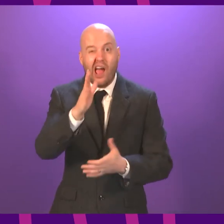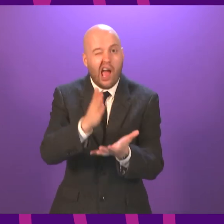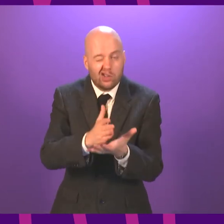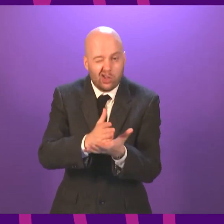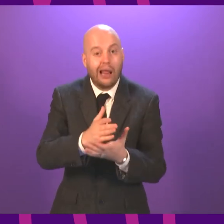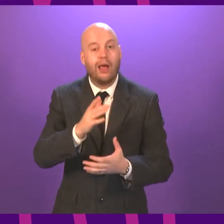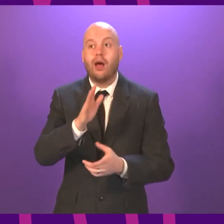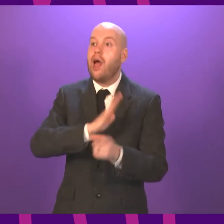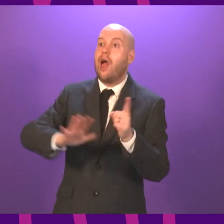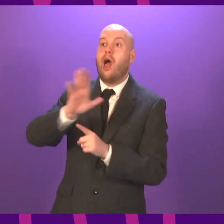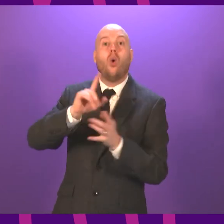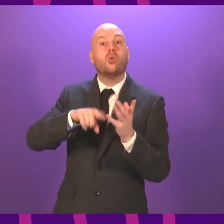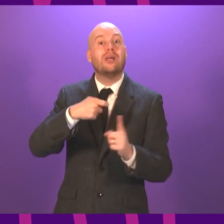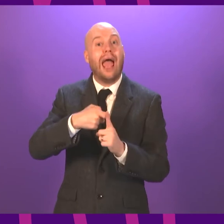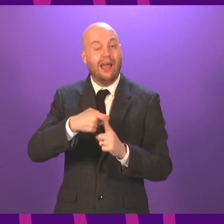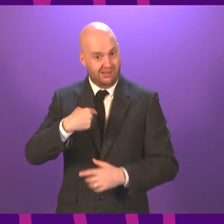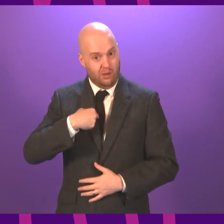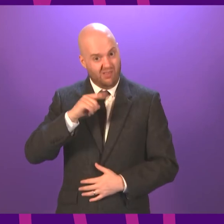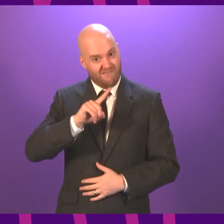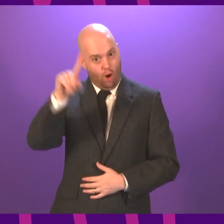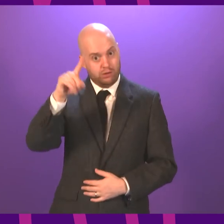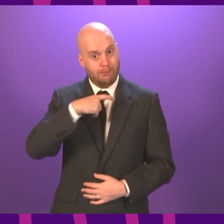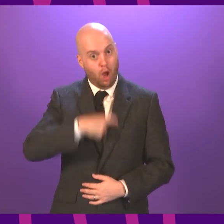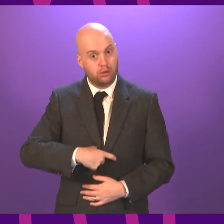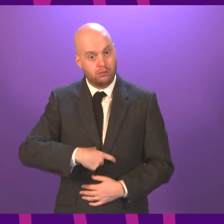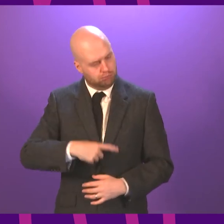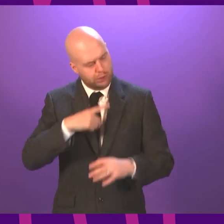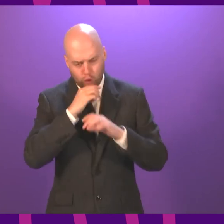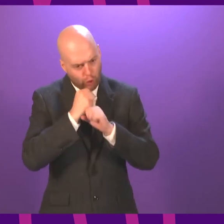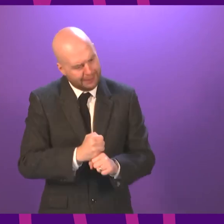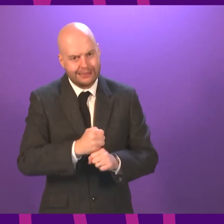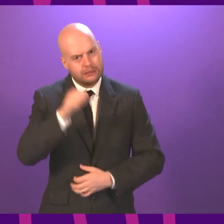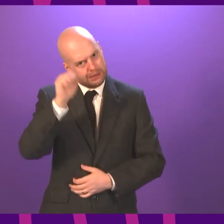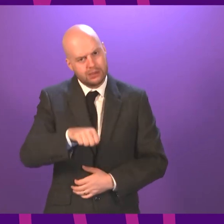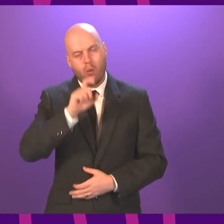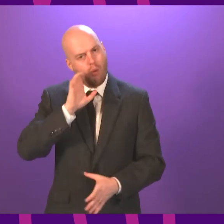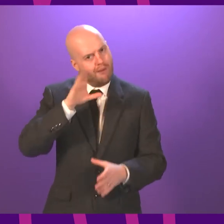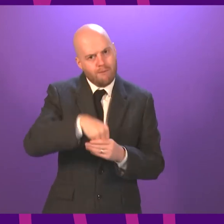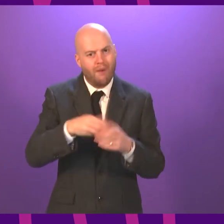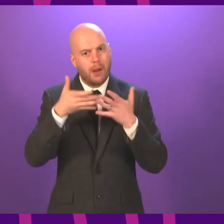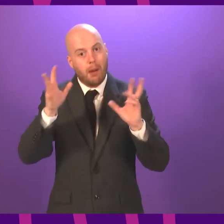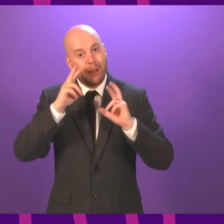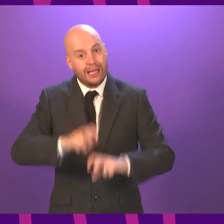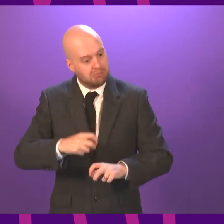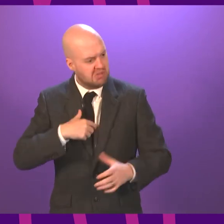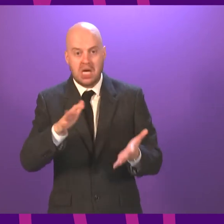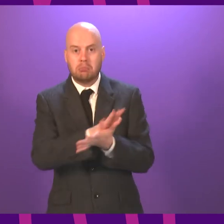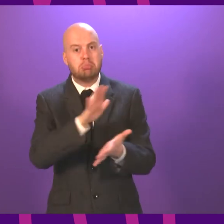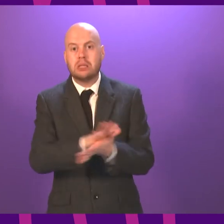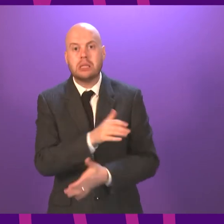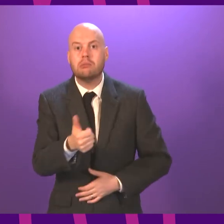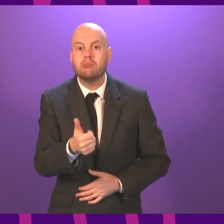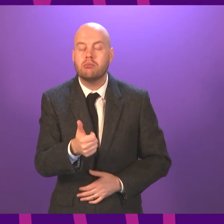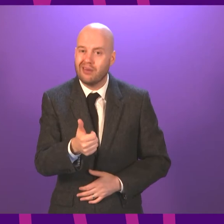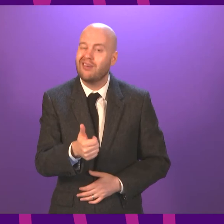UK to give that commitment. I, having led this country to the best of my ability, far from perfectly